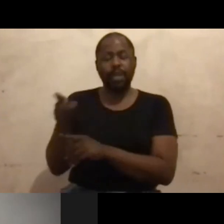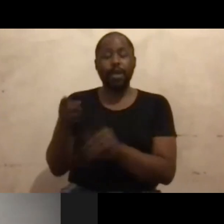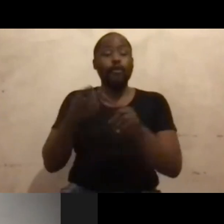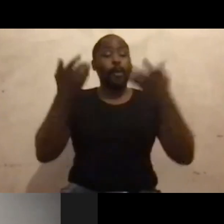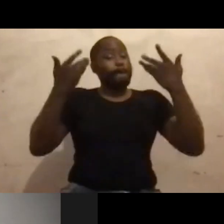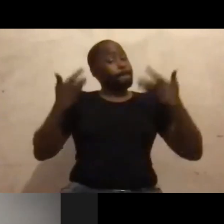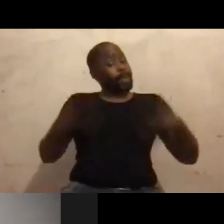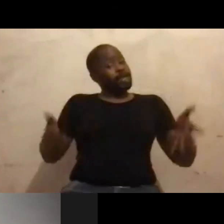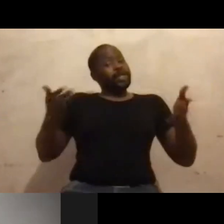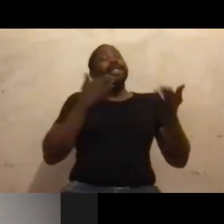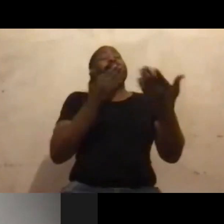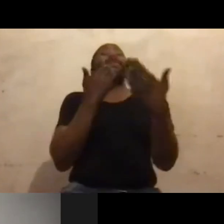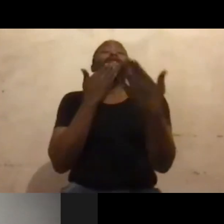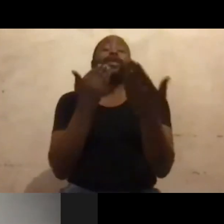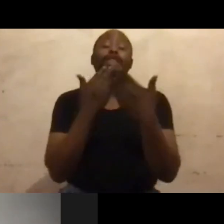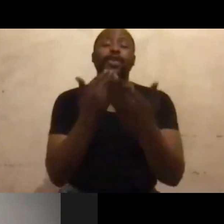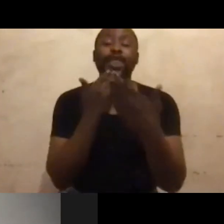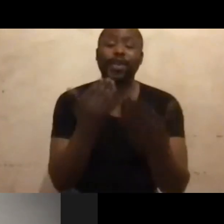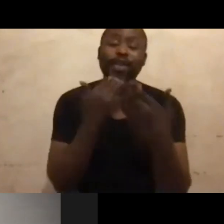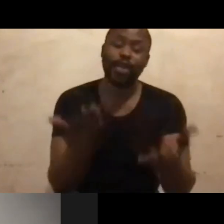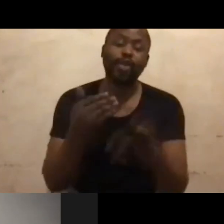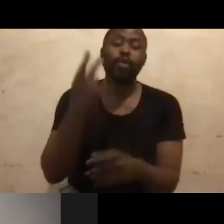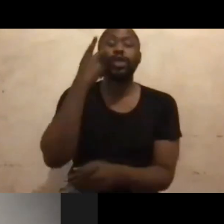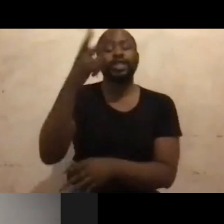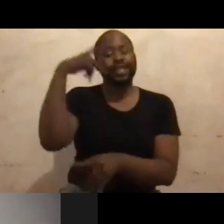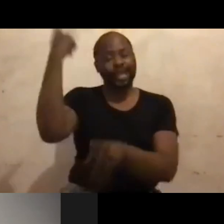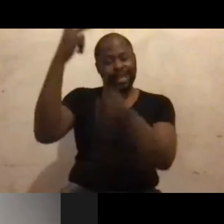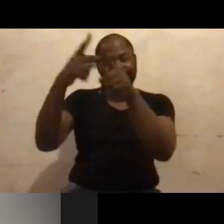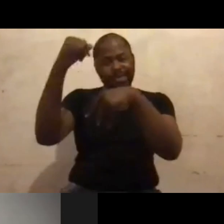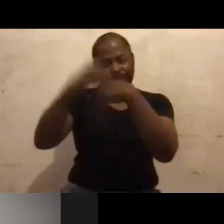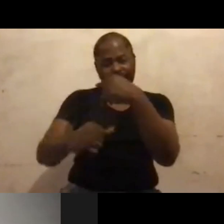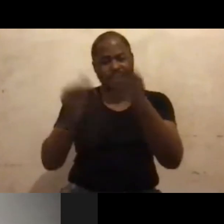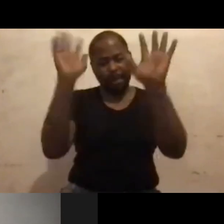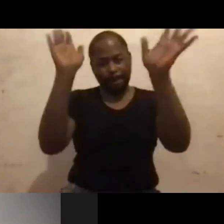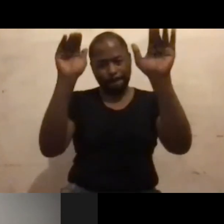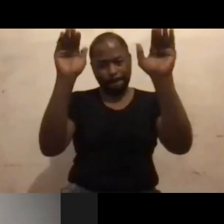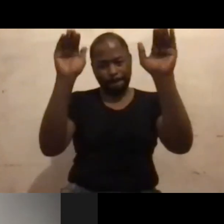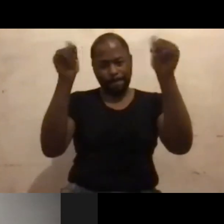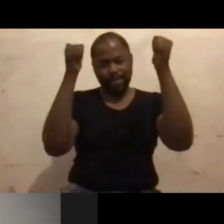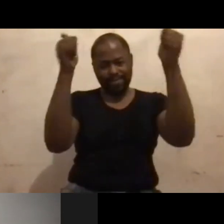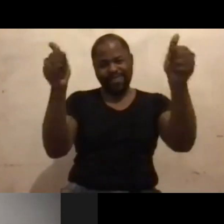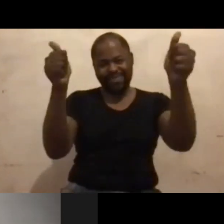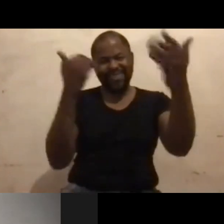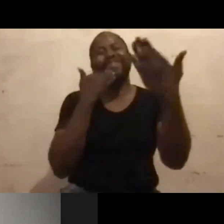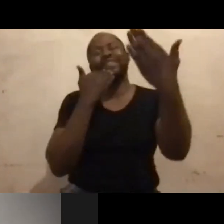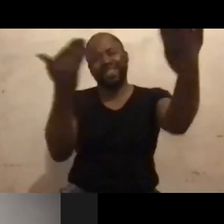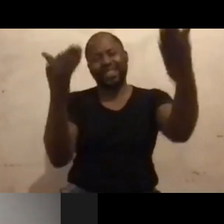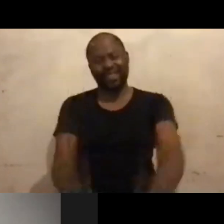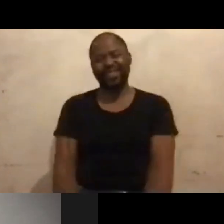much for this month. And we'll see each other next month. Bye bye, everybody. Thank you. Thank you. Lydia.